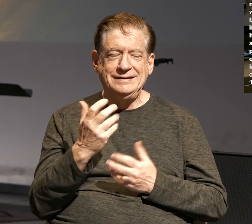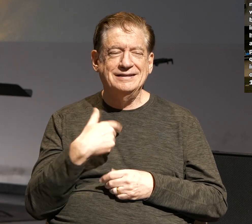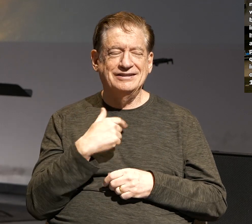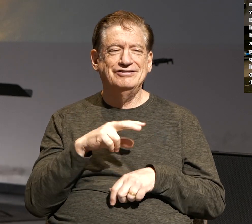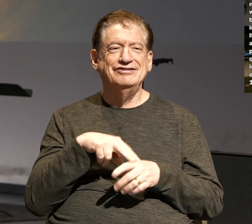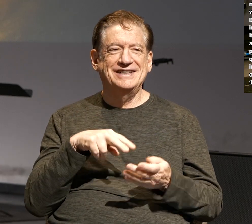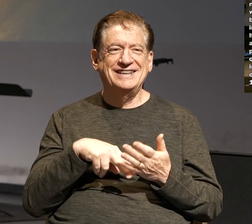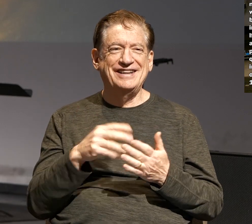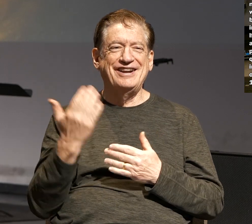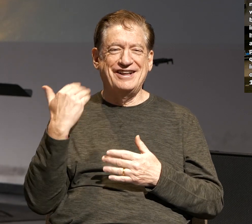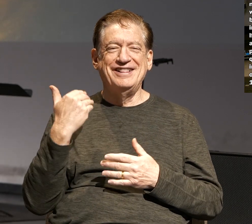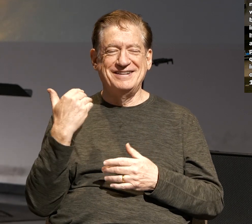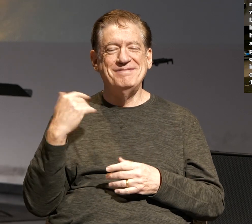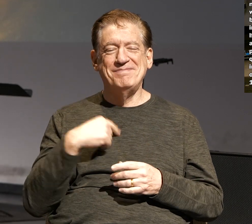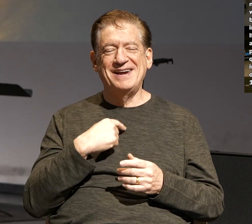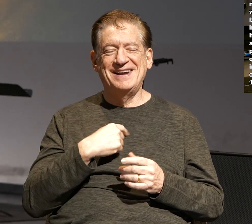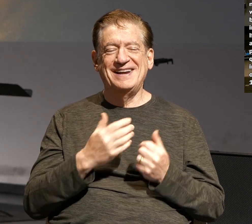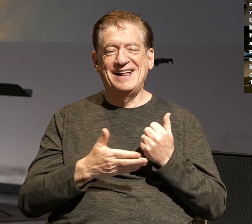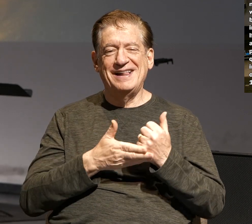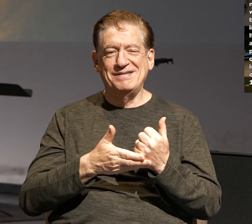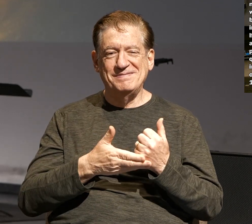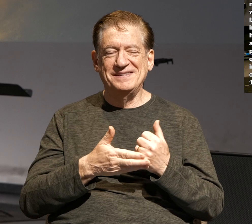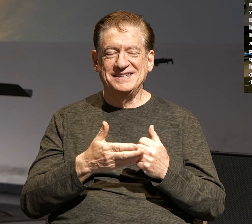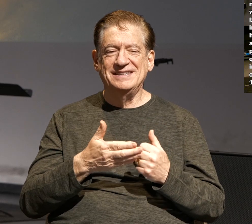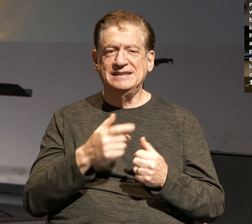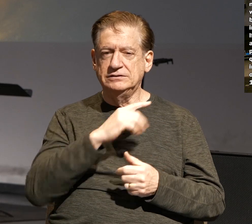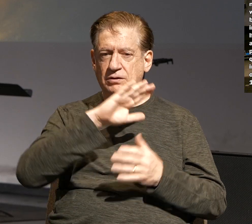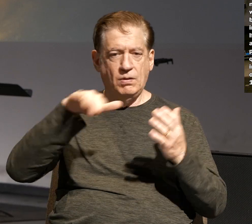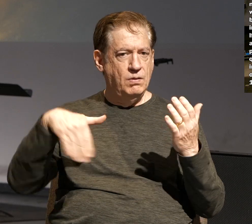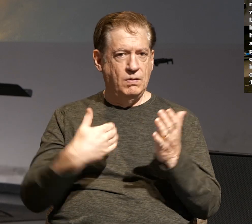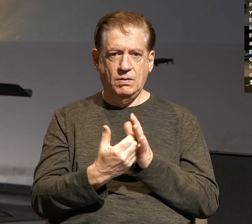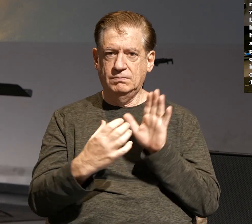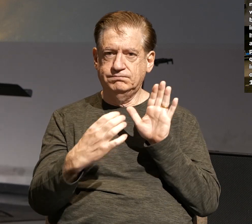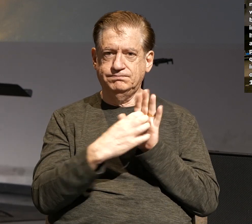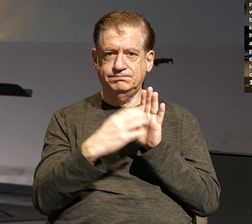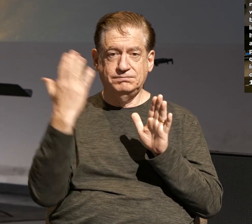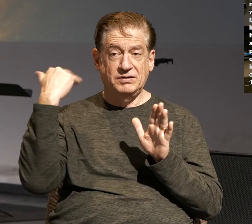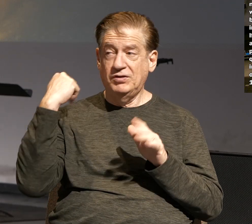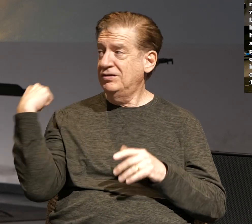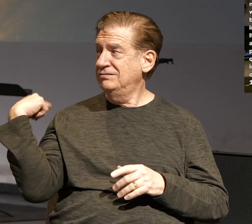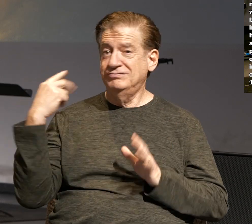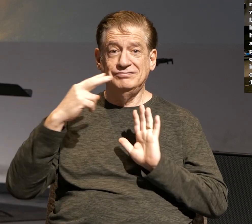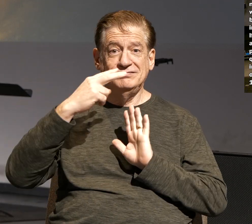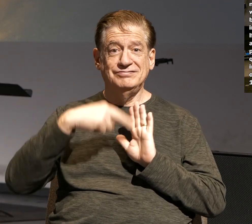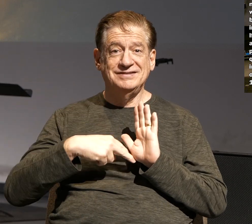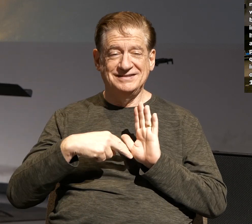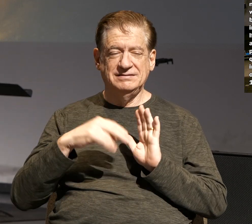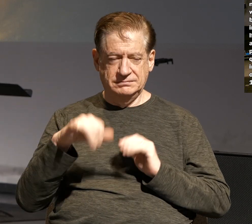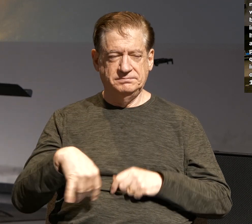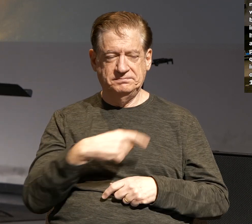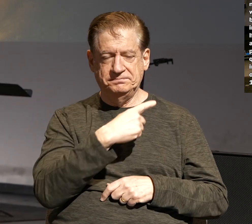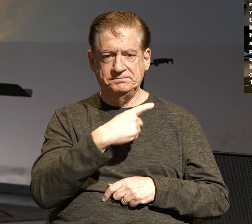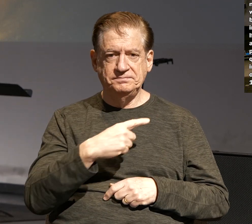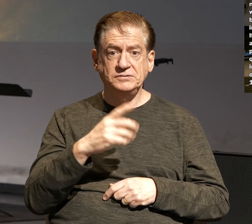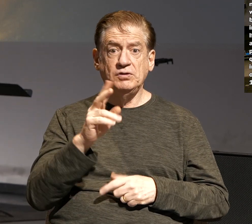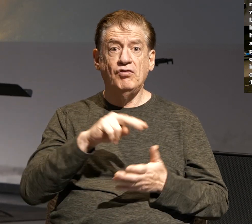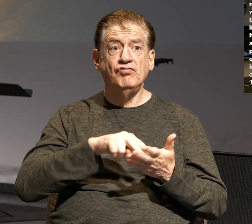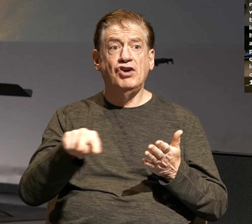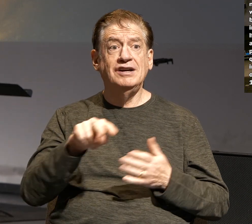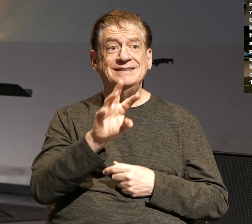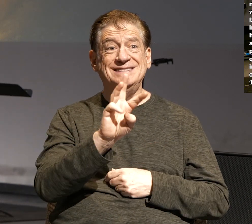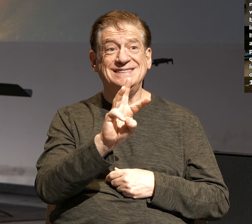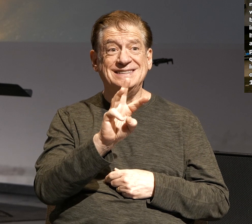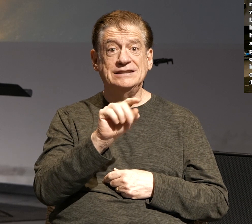but I'm going to make it colorful to help out. So, this is the entire section right here. Now, in verses 6 and